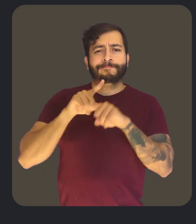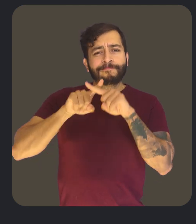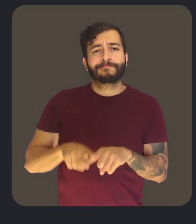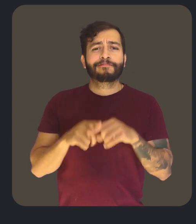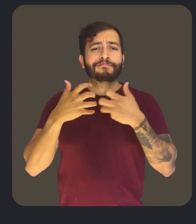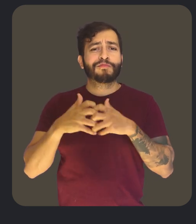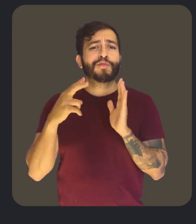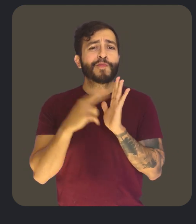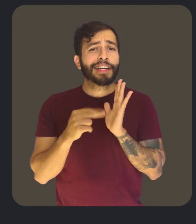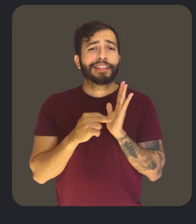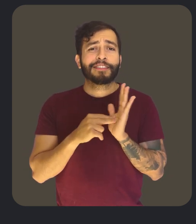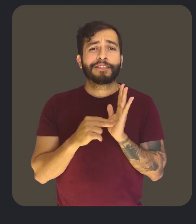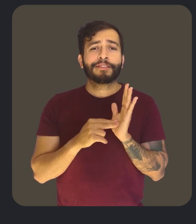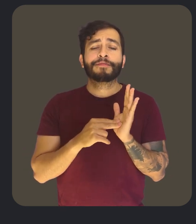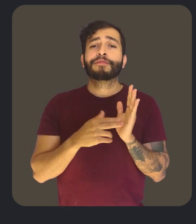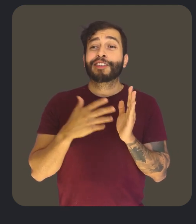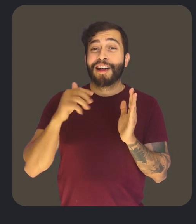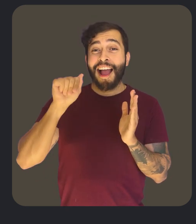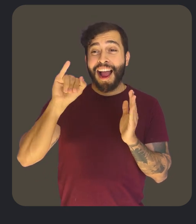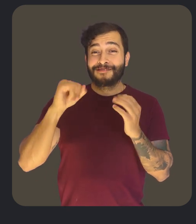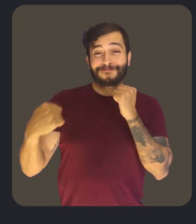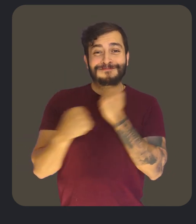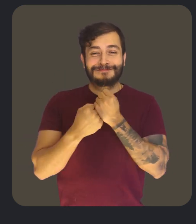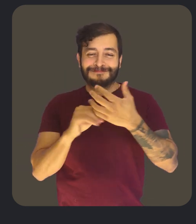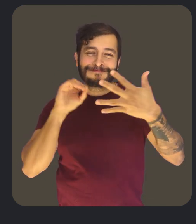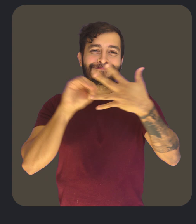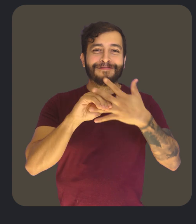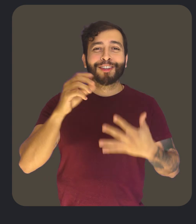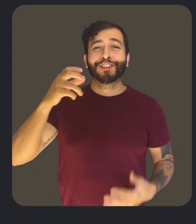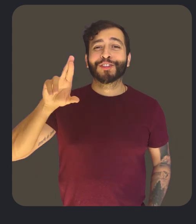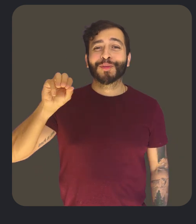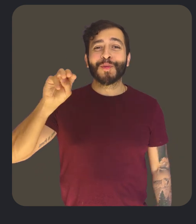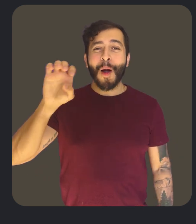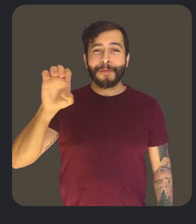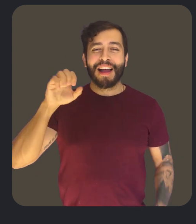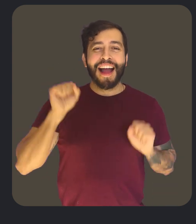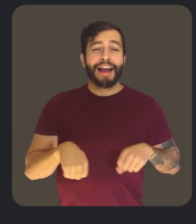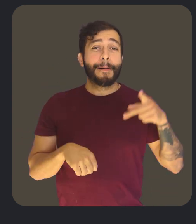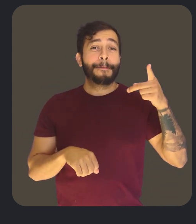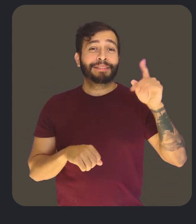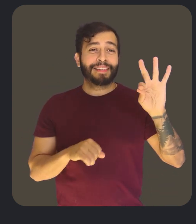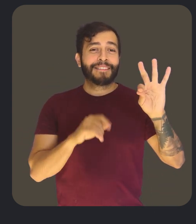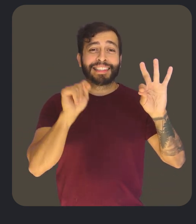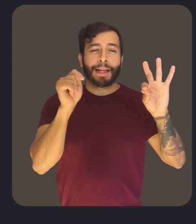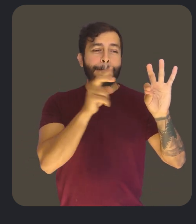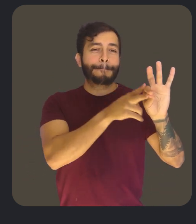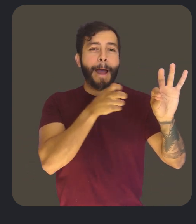inaccessible for people who rely on screen readers. Now, with the help of AI, we're creating a built-in Chrome browser feature that extracts text from